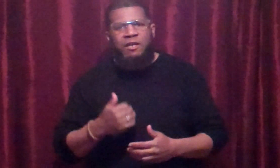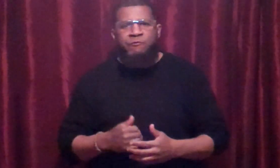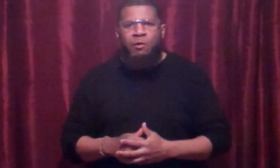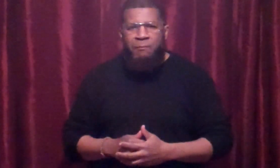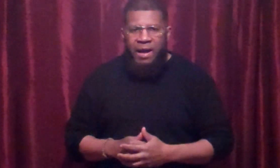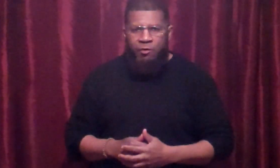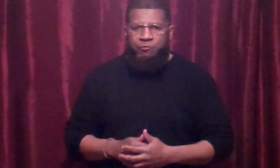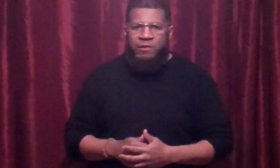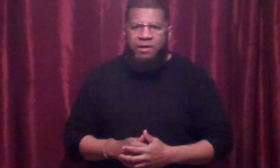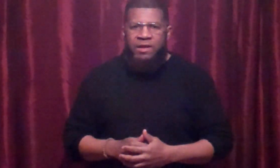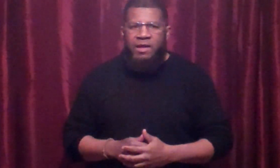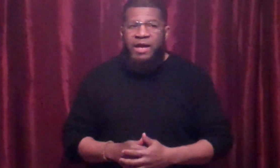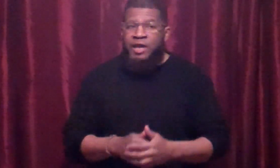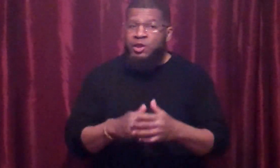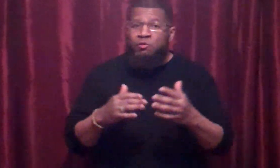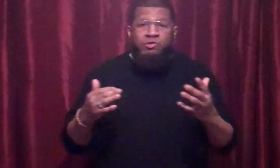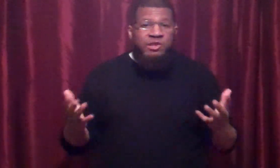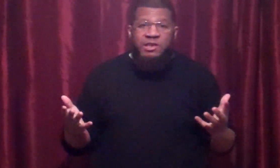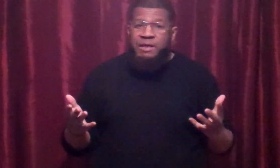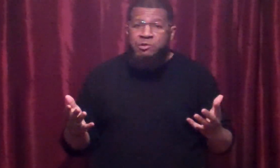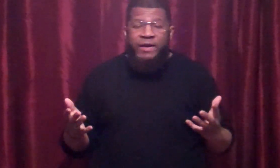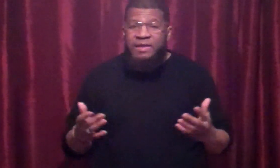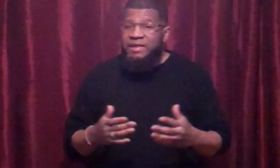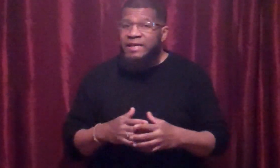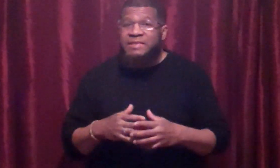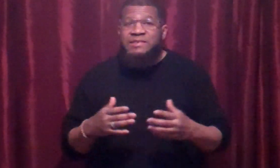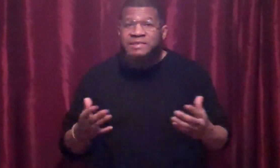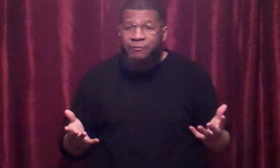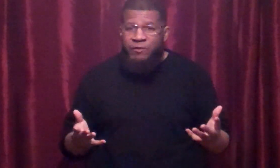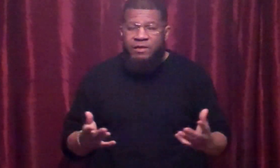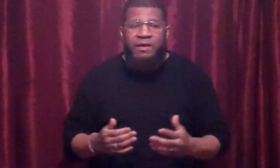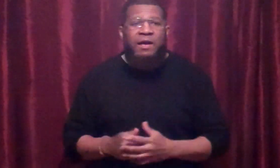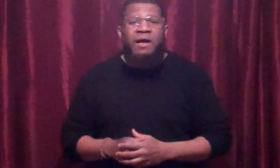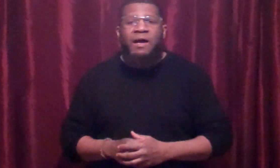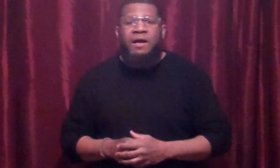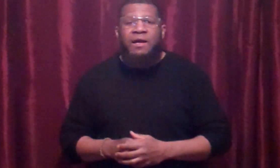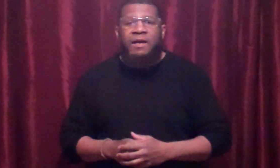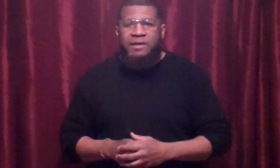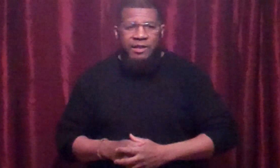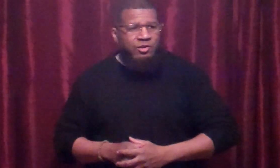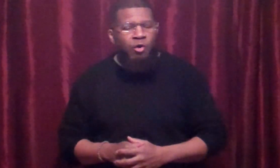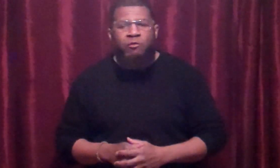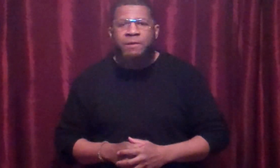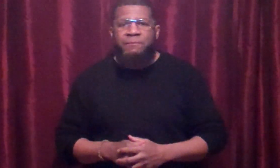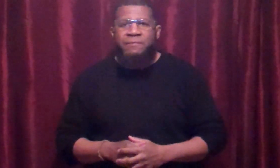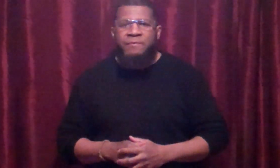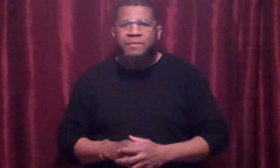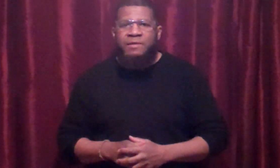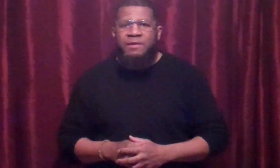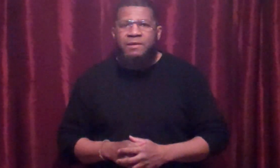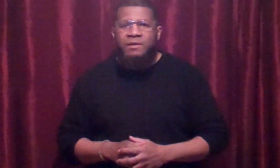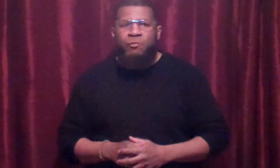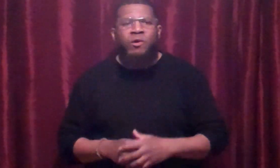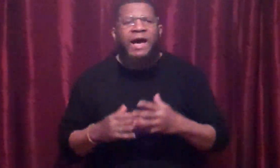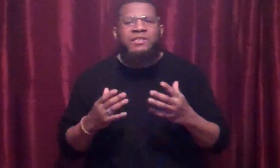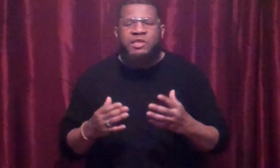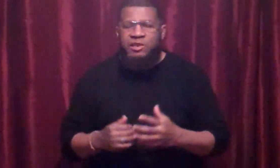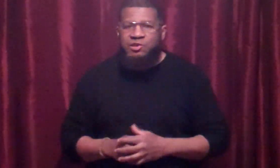of your mouth, and you just keep training like it's nothing. And I told him, what I teach